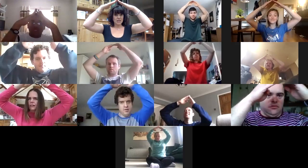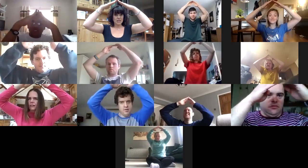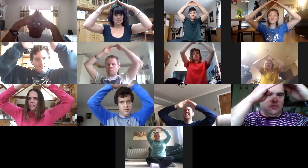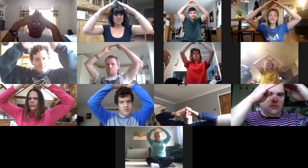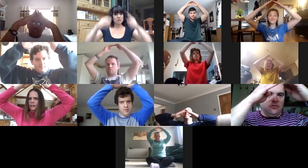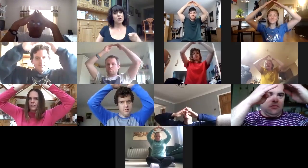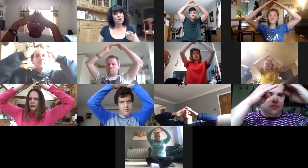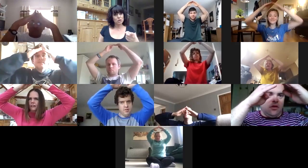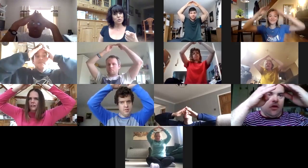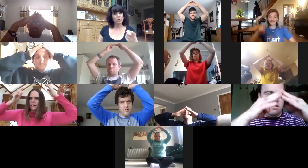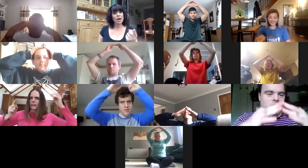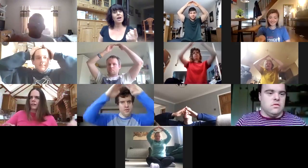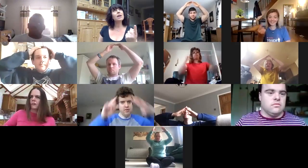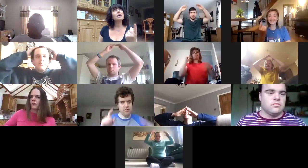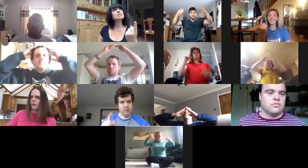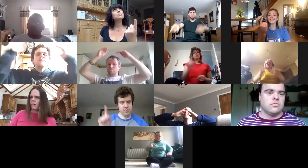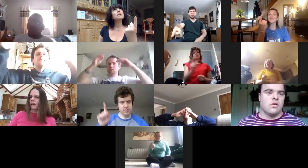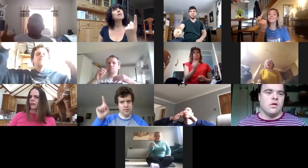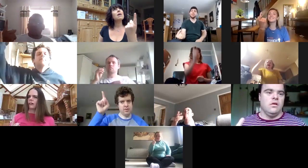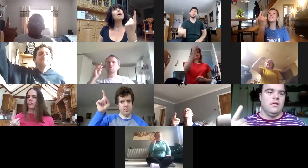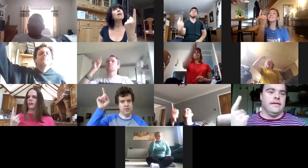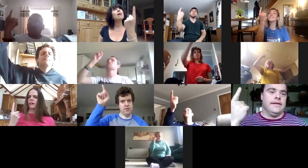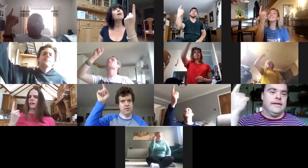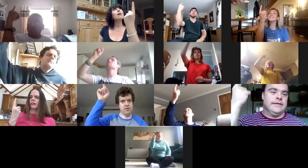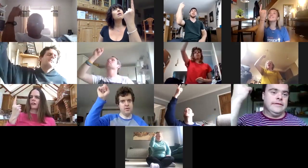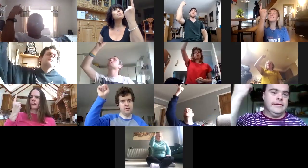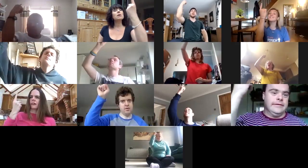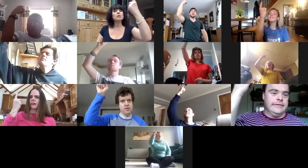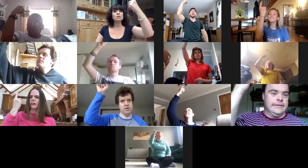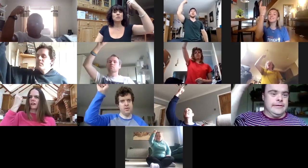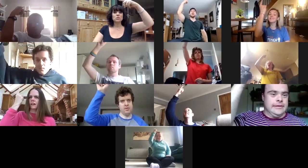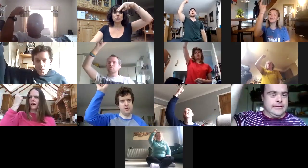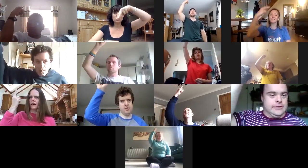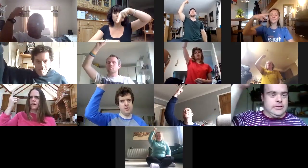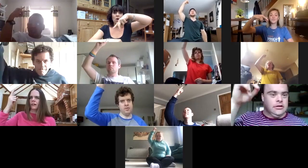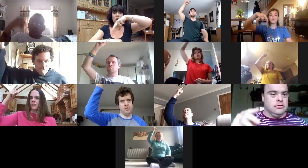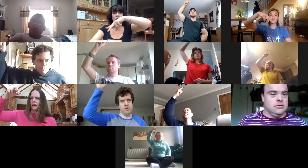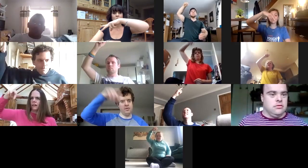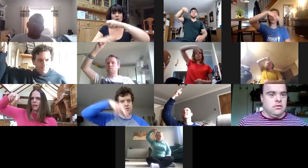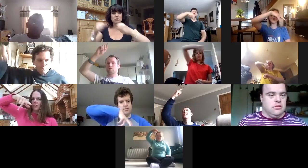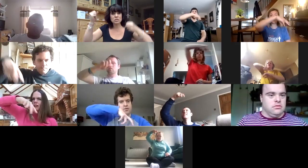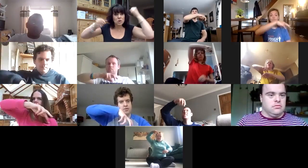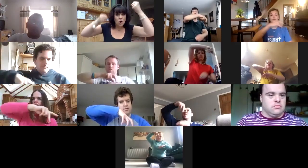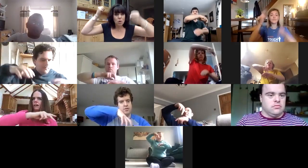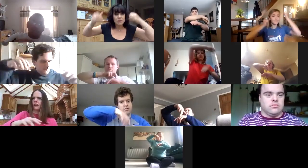You raise me up, to more than